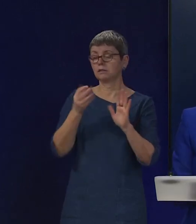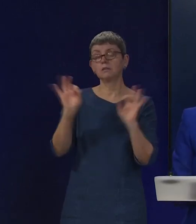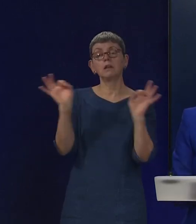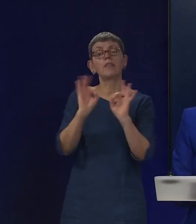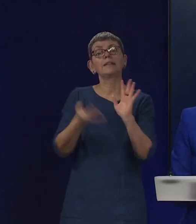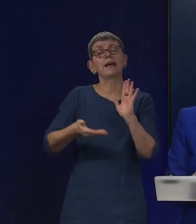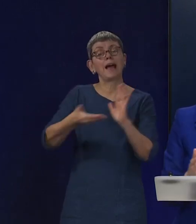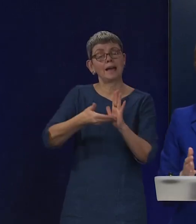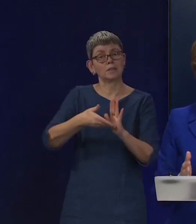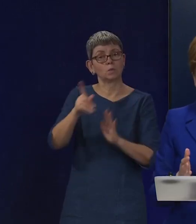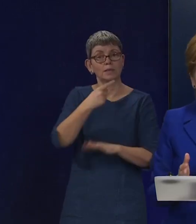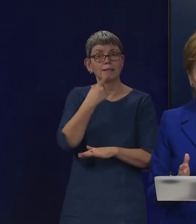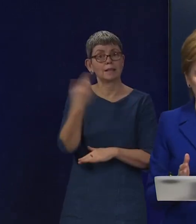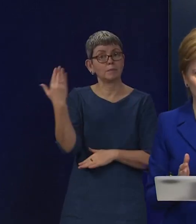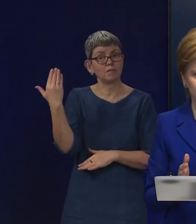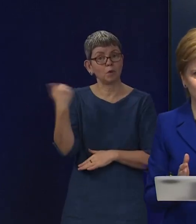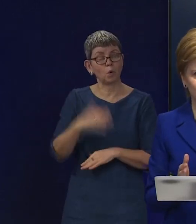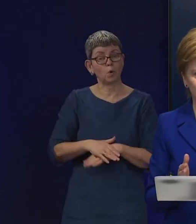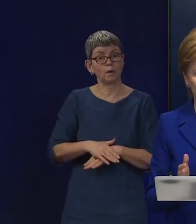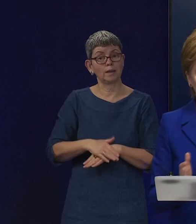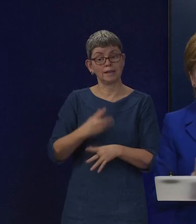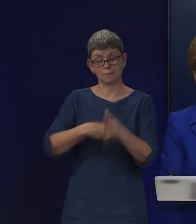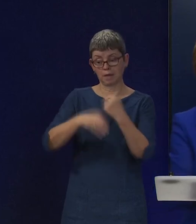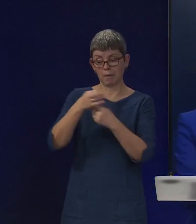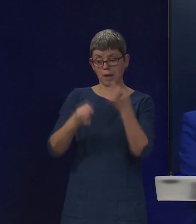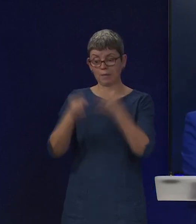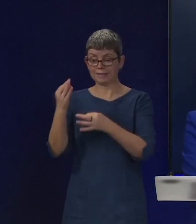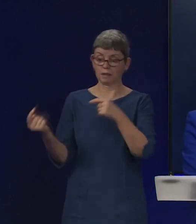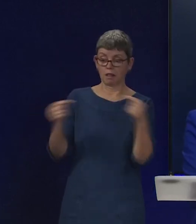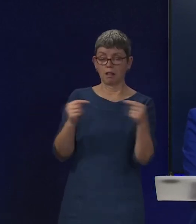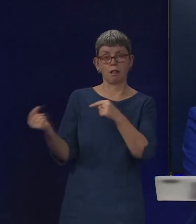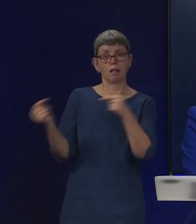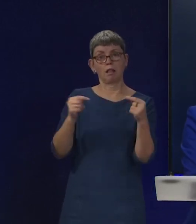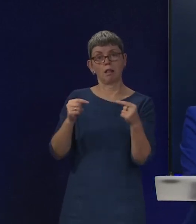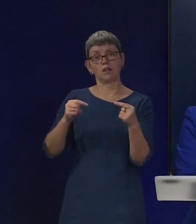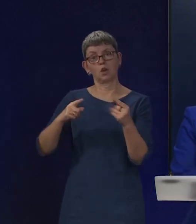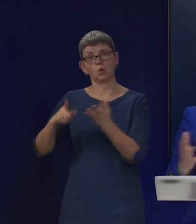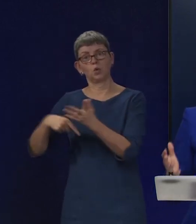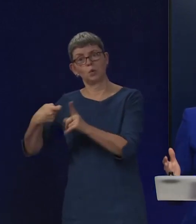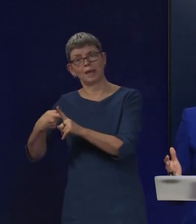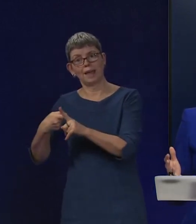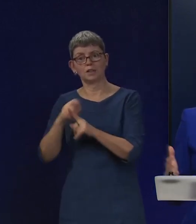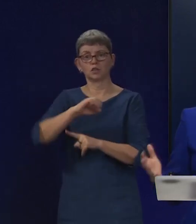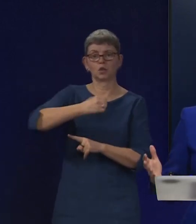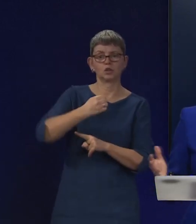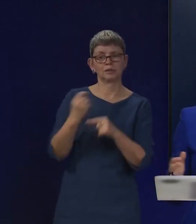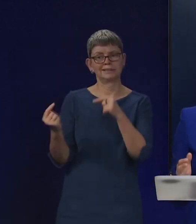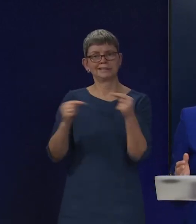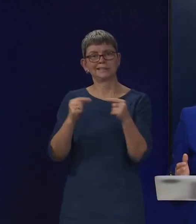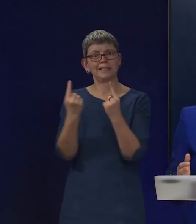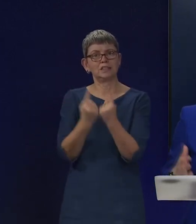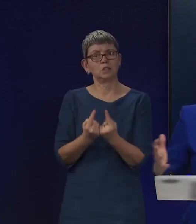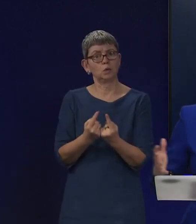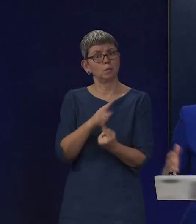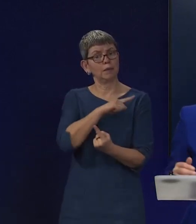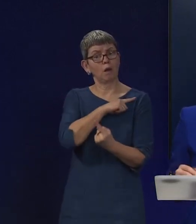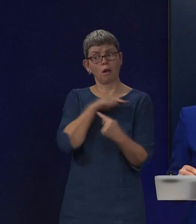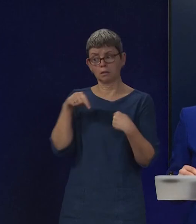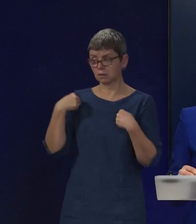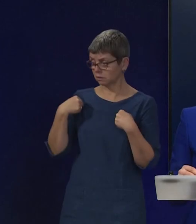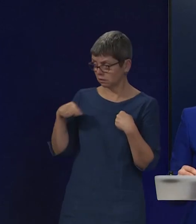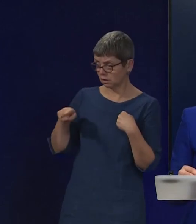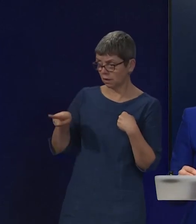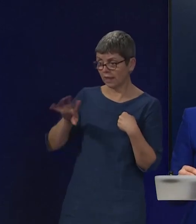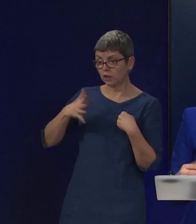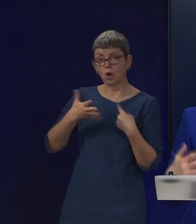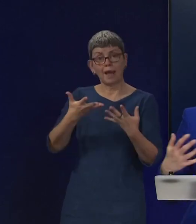you know, it's only coming a constitutional issue because we've got Westminster politicians refusing to accept the right of the Scottish Parliament to legislate in an